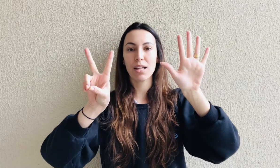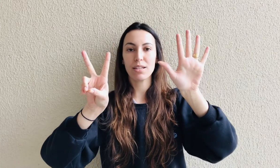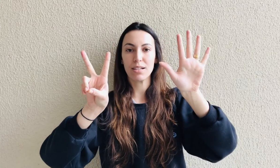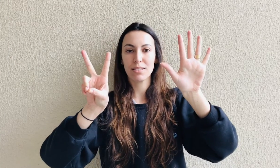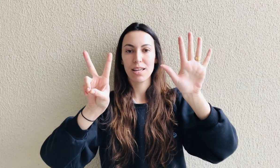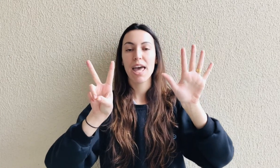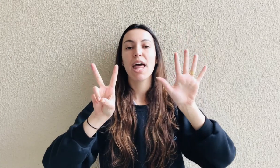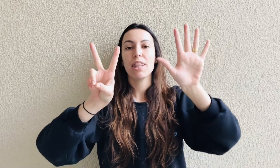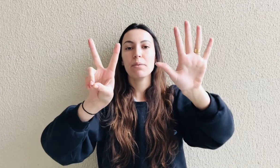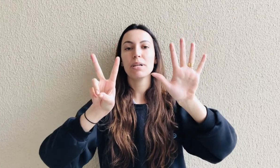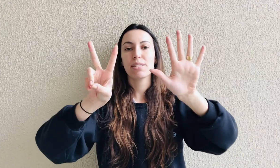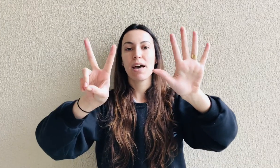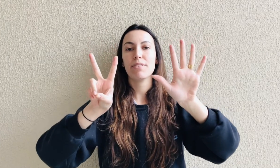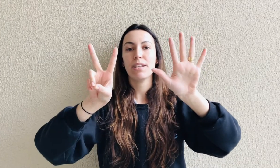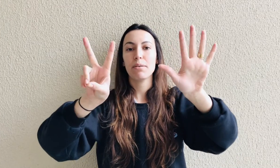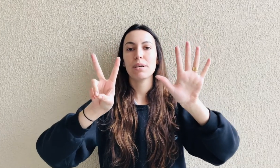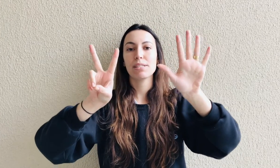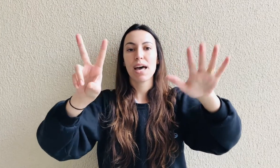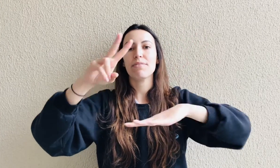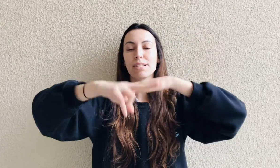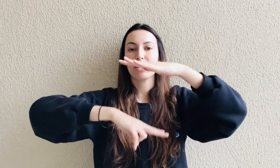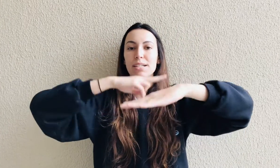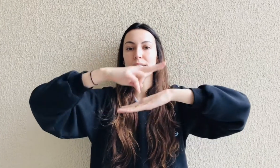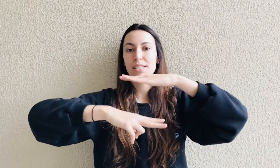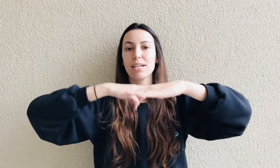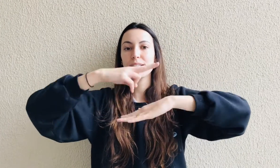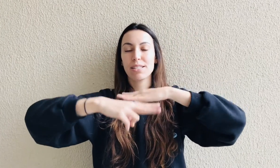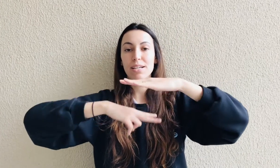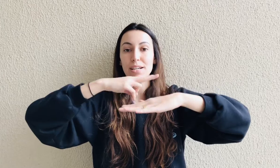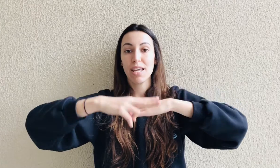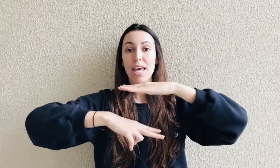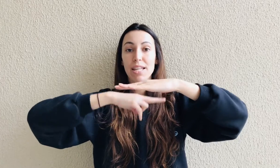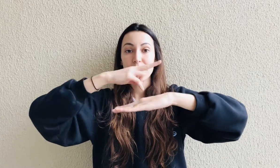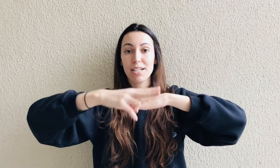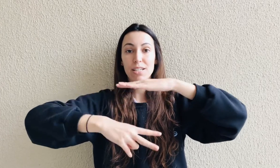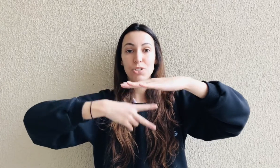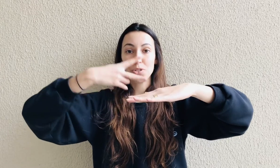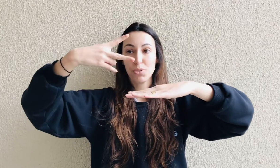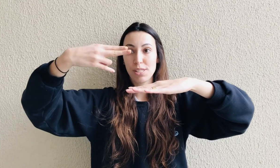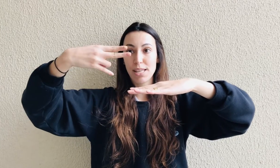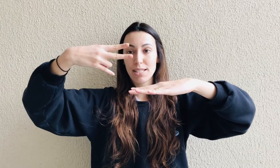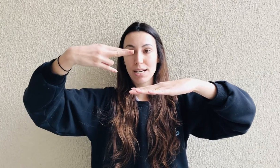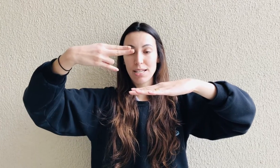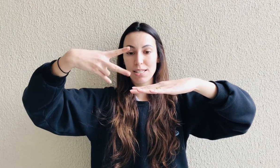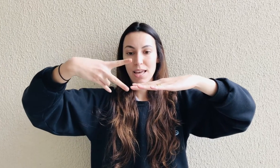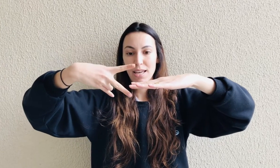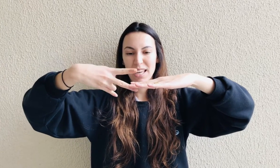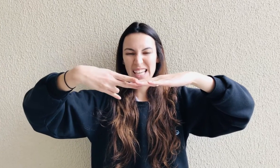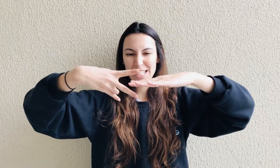other. Number 7, number 7, turn, turn, turn. Turning to scissors, cut,